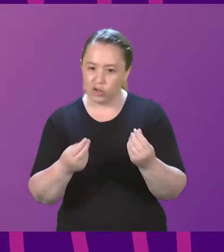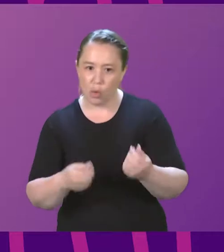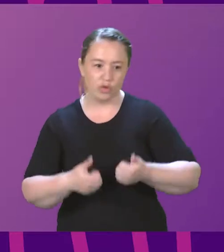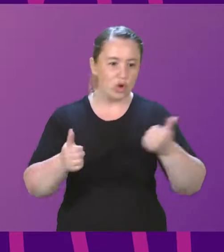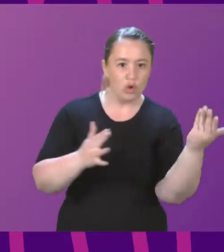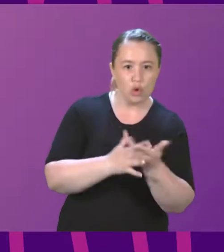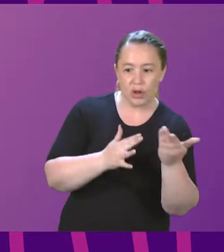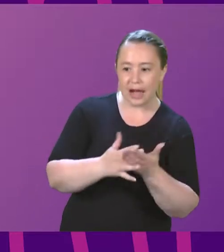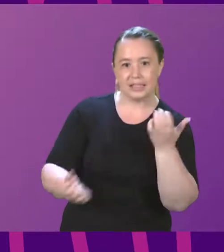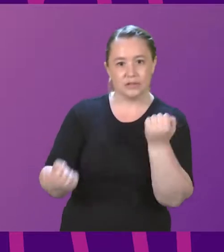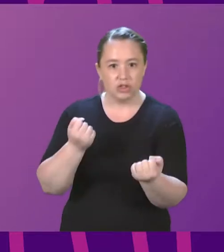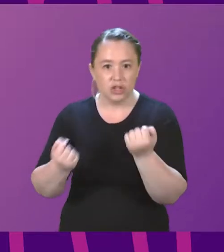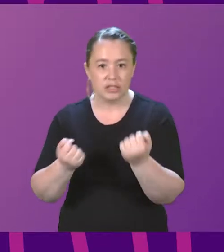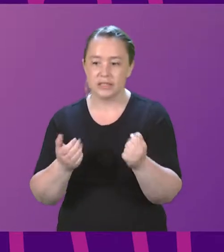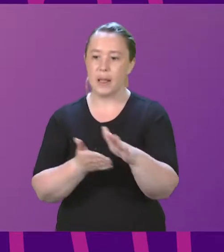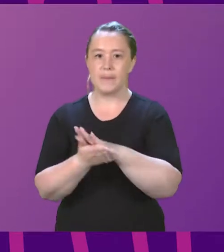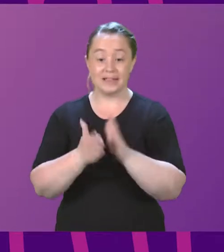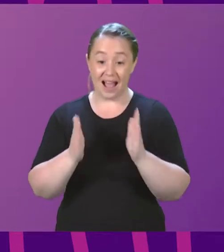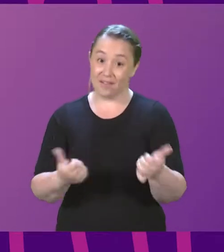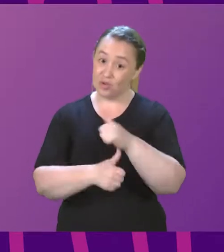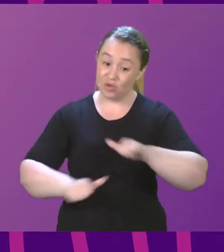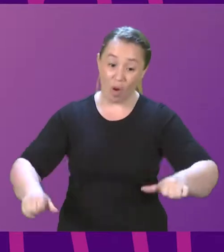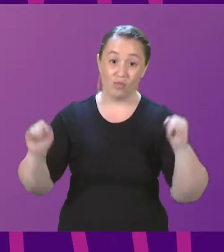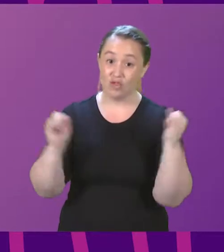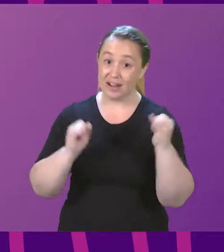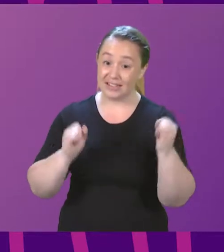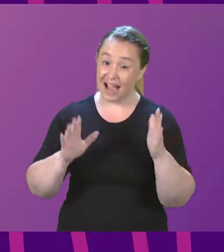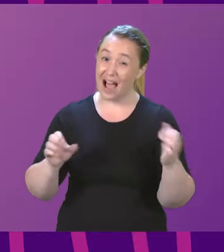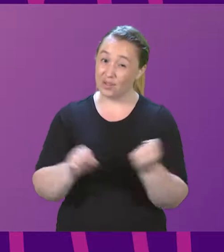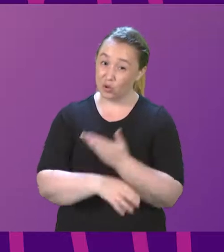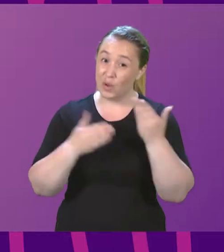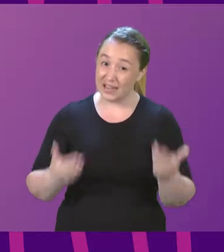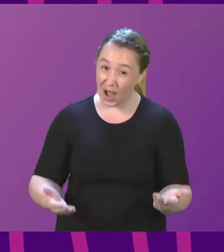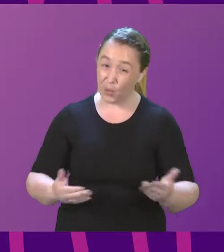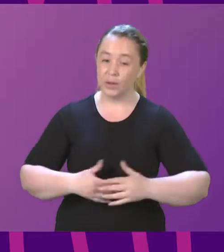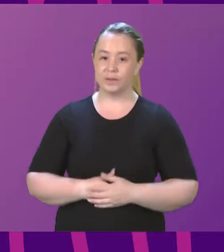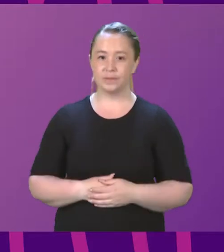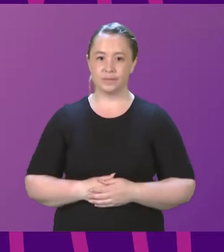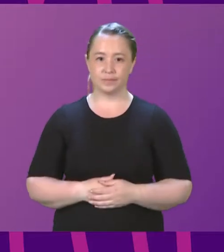access to justice, we need to resolve this crisis and we need to do it now? Minister.